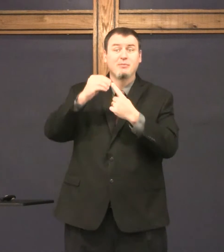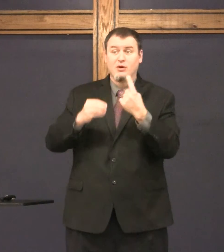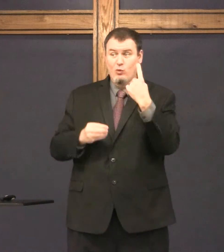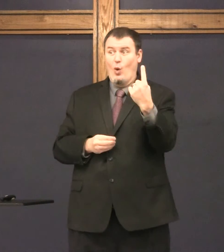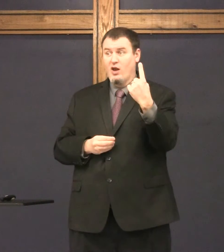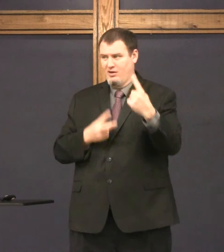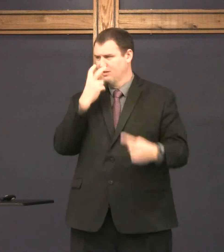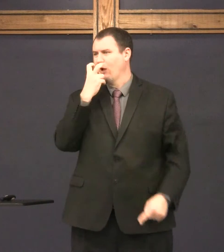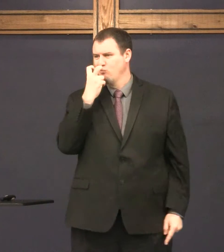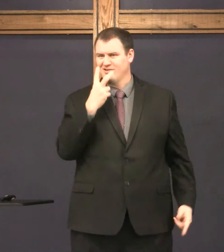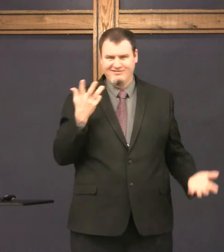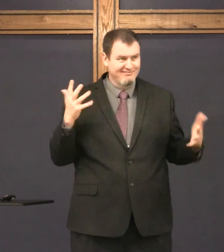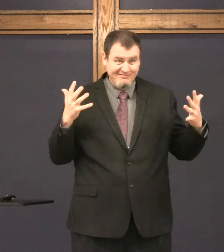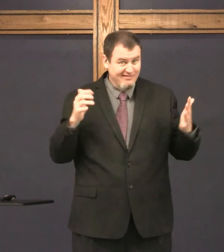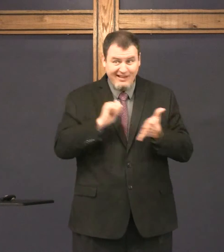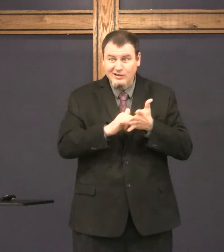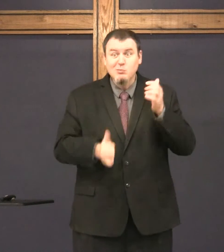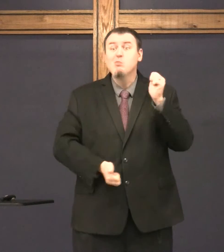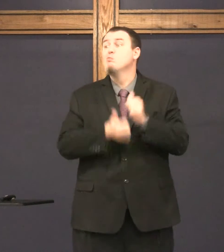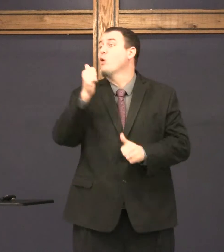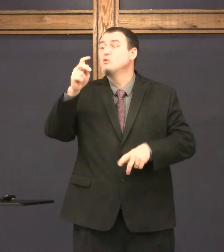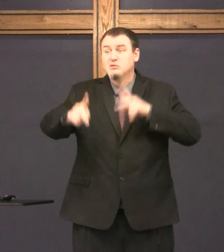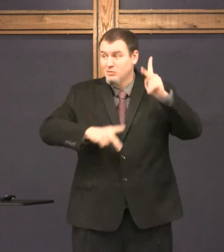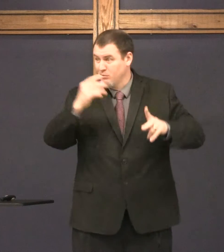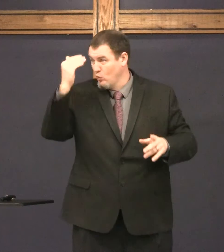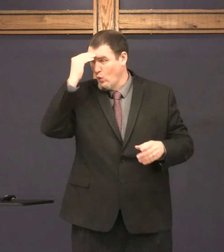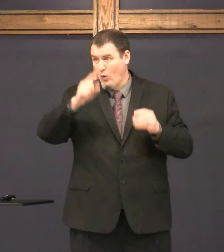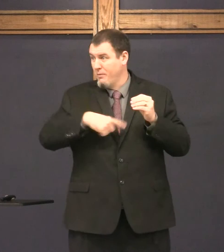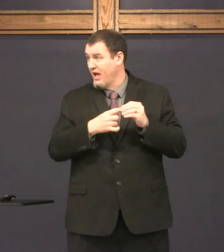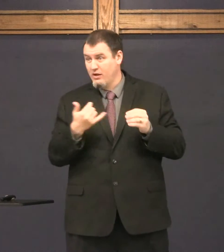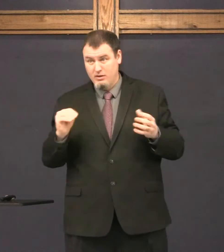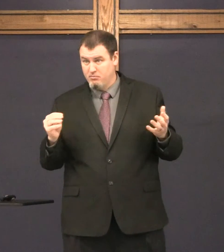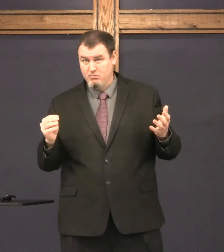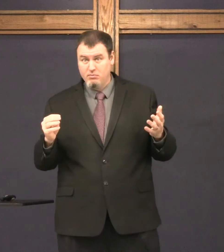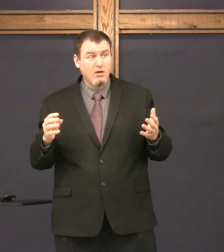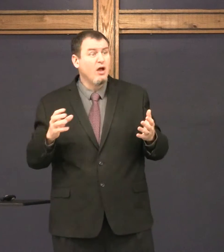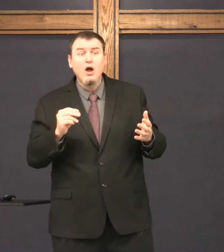Except one thing. He doubted. That's what most people know about Thomas.